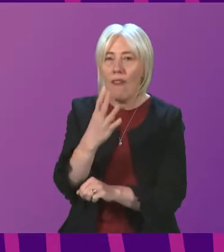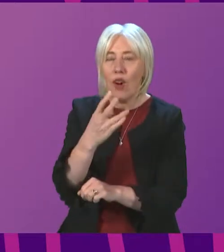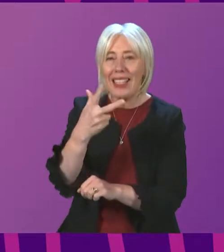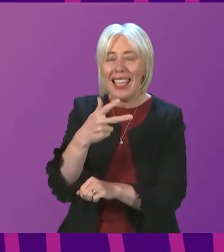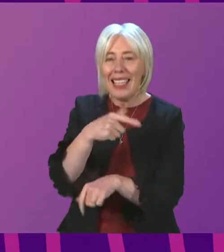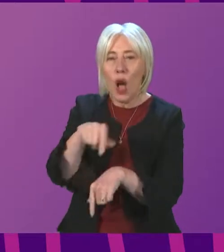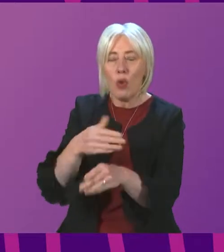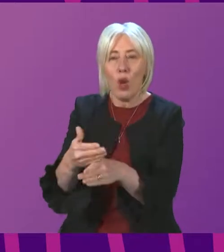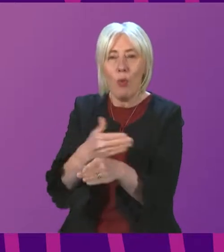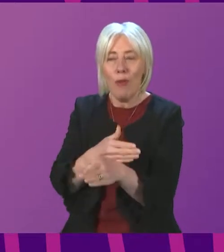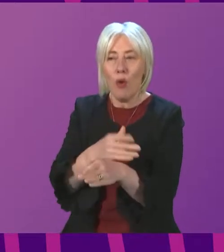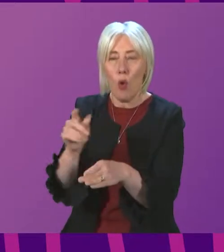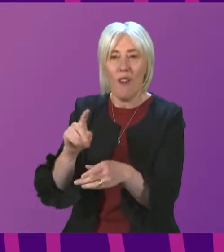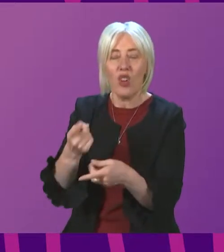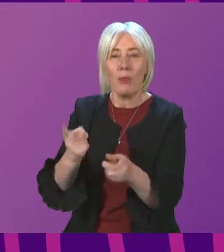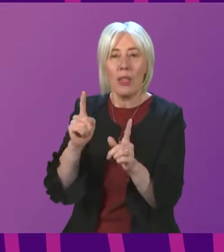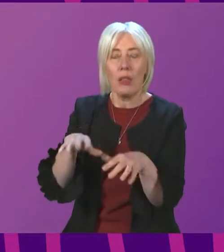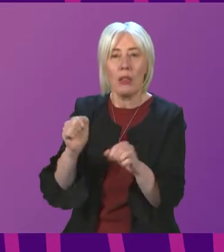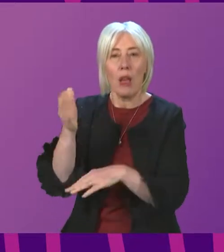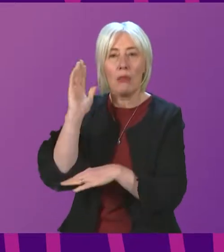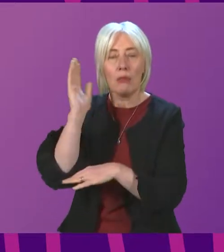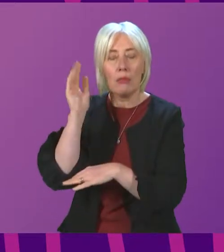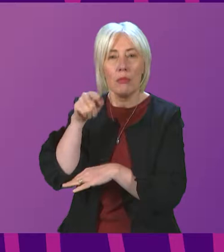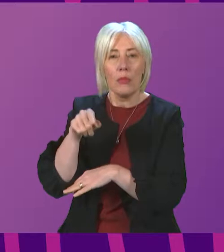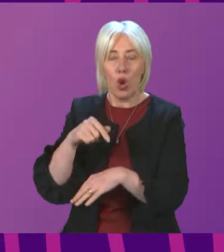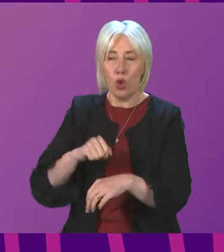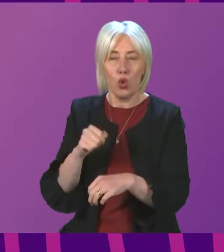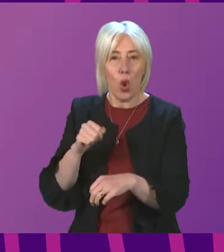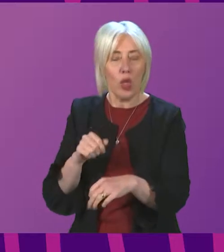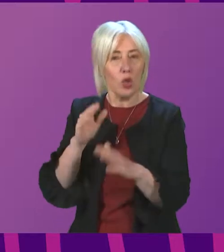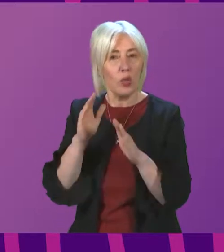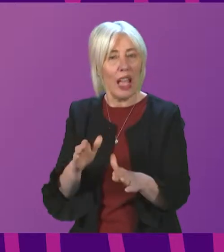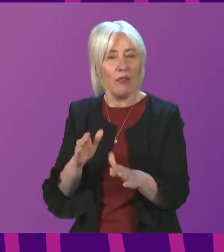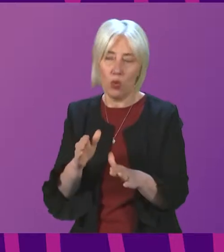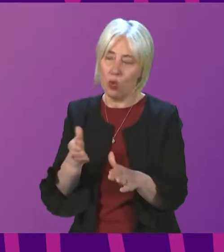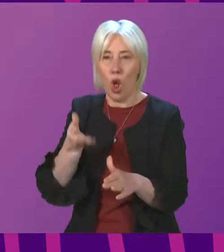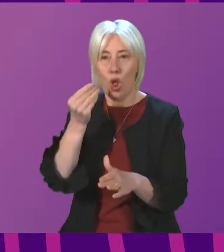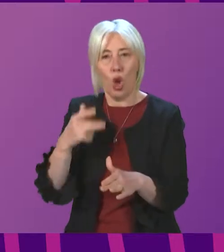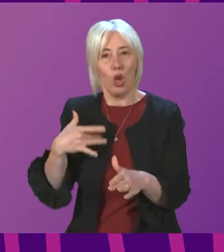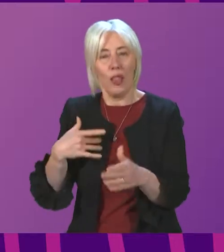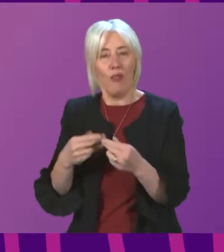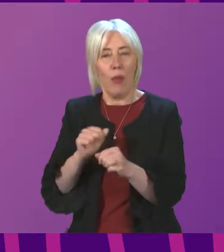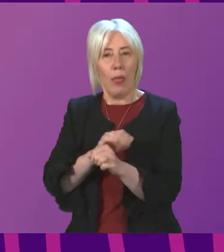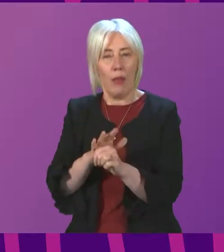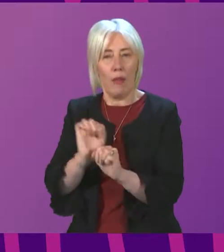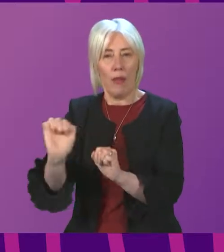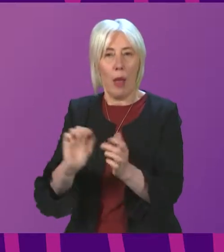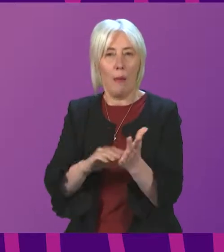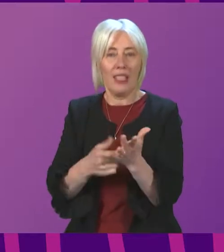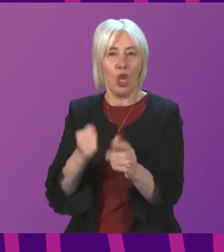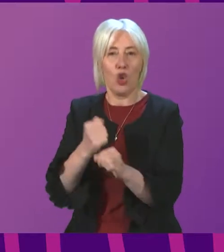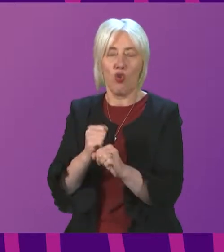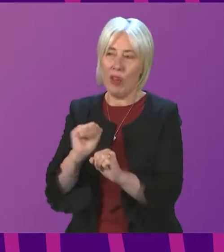Minister made a speech at the start of the year on how Scotland would have to live, learn to live with the virus, Mr Gray tweeted,